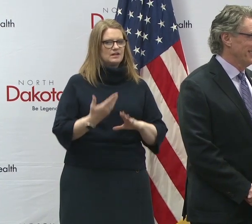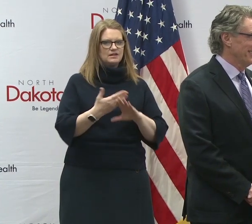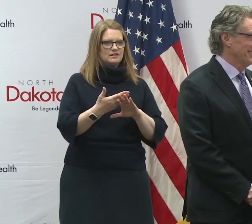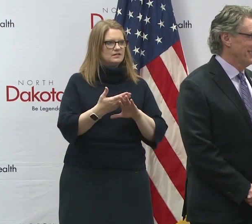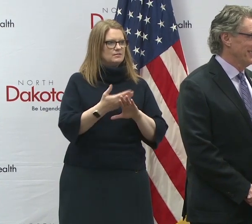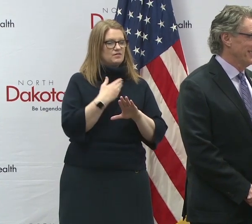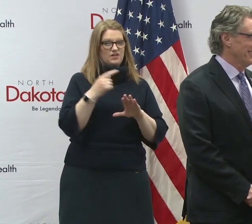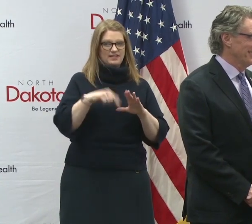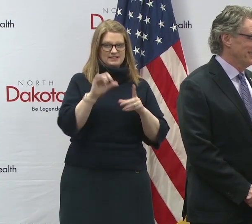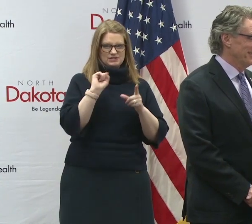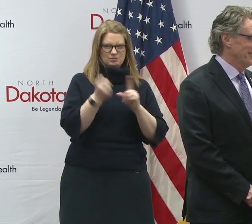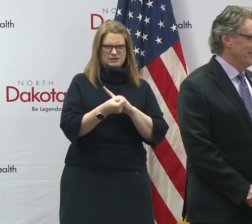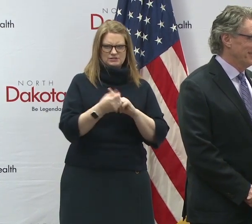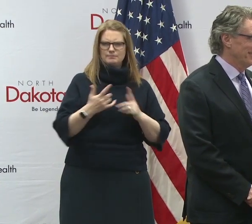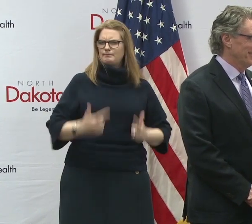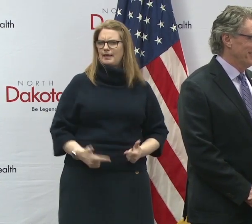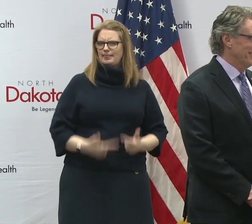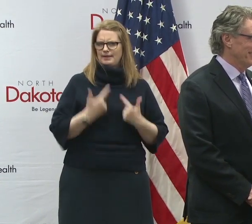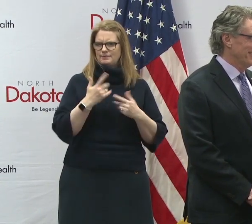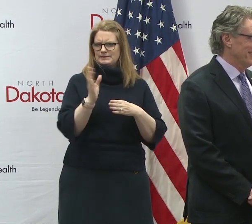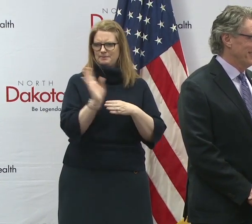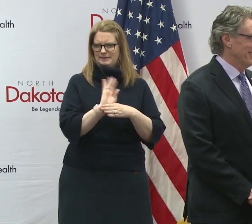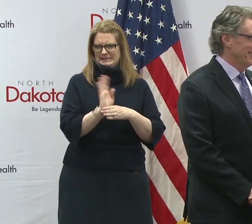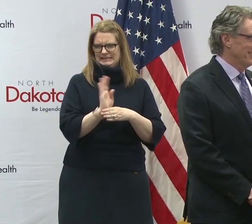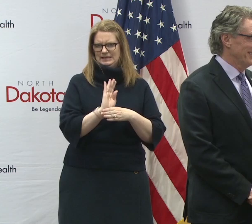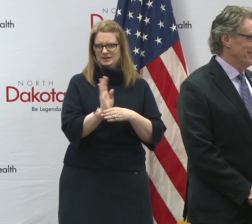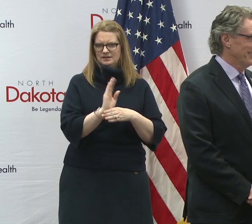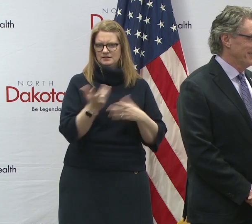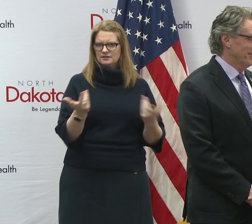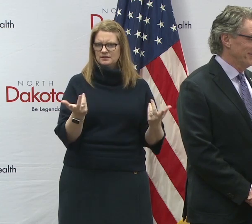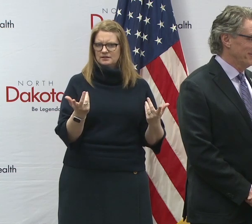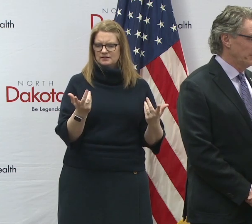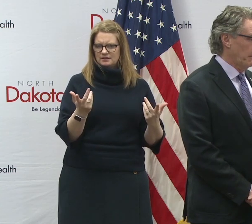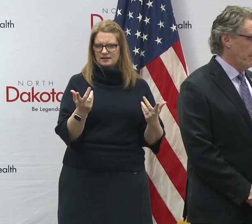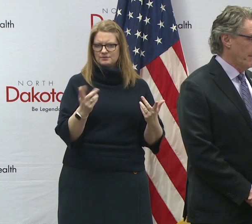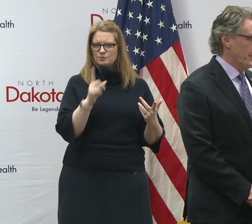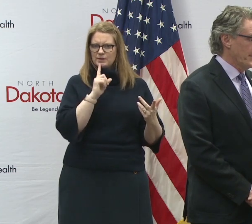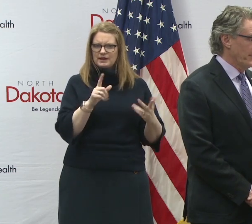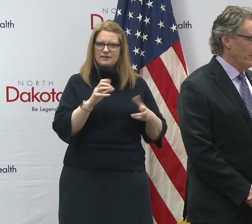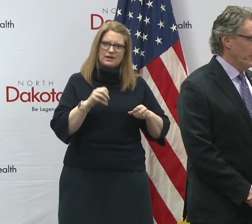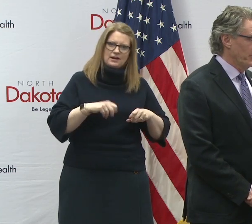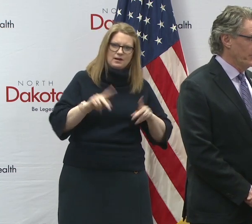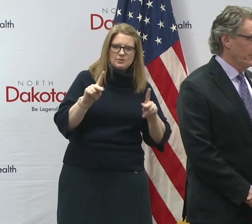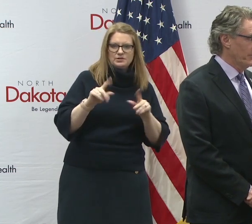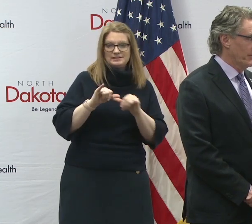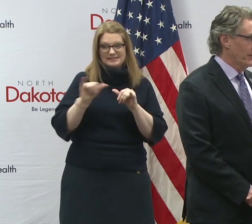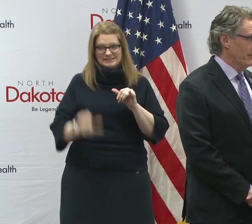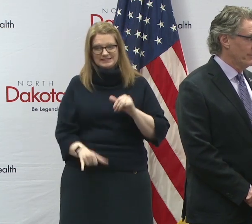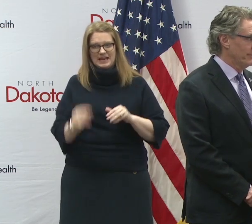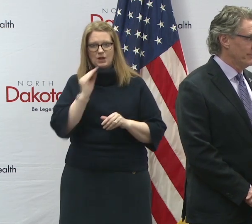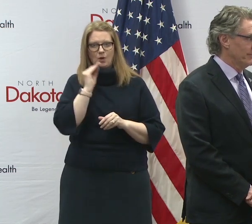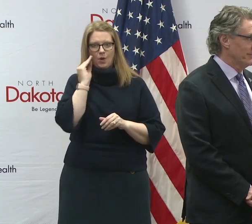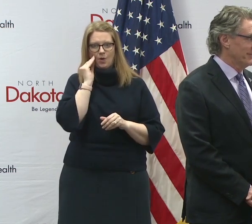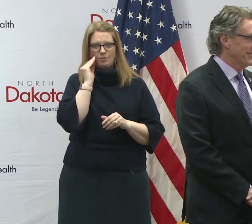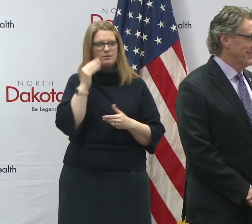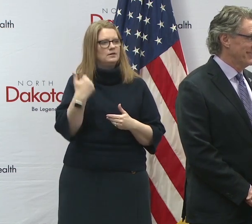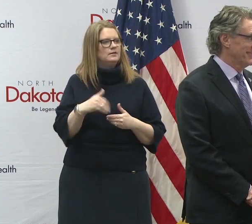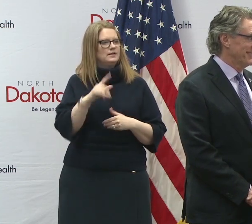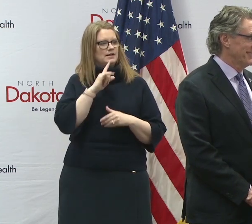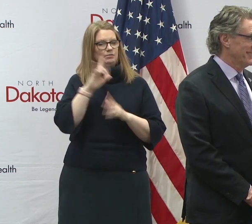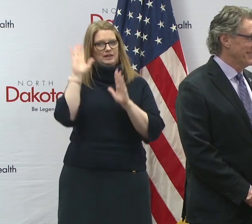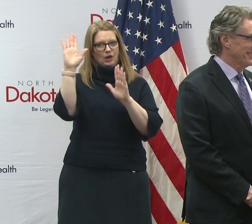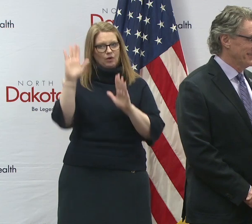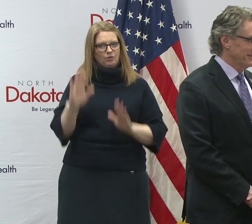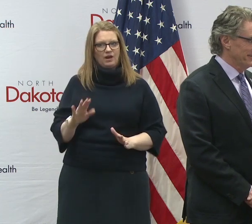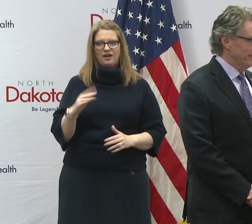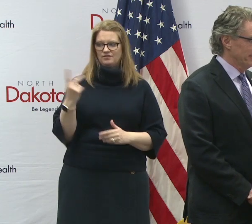um, situation. So, um, having the opportunity to spend time at home has been, has been great and for us